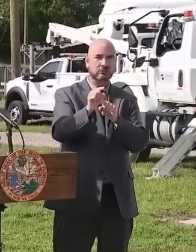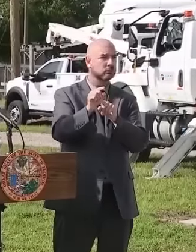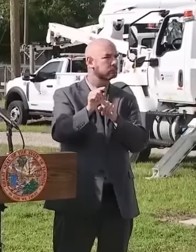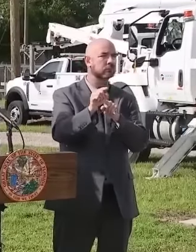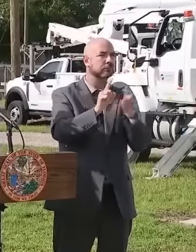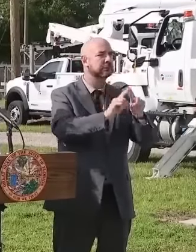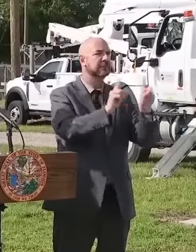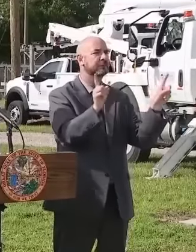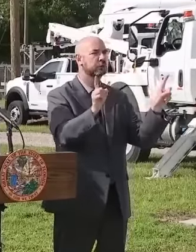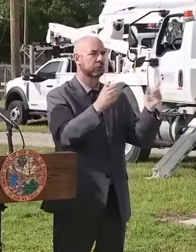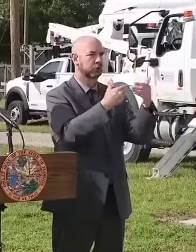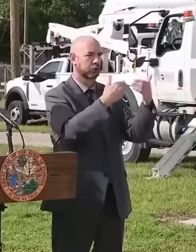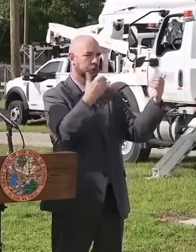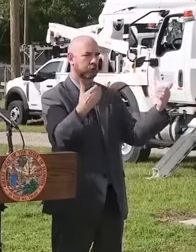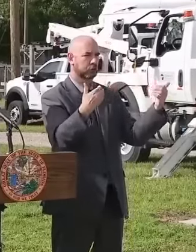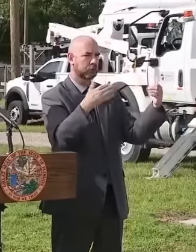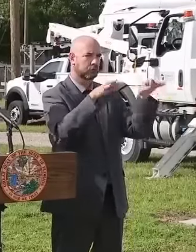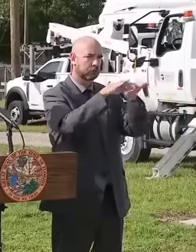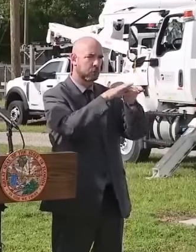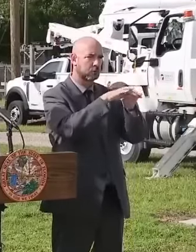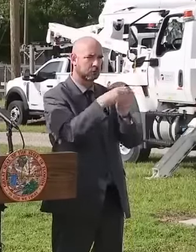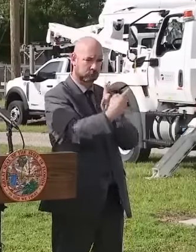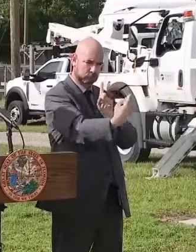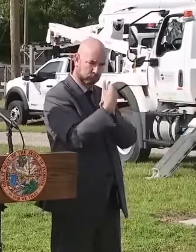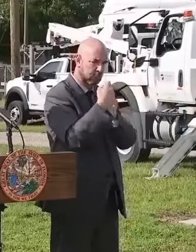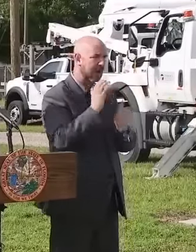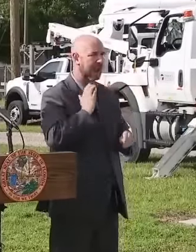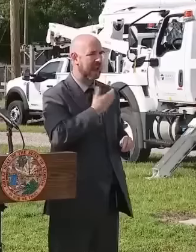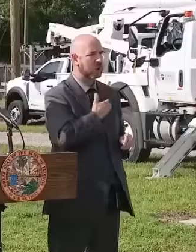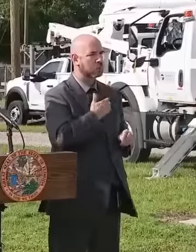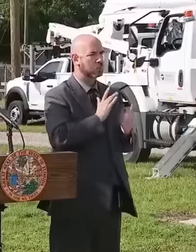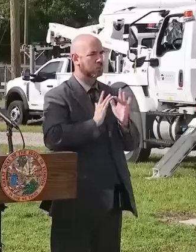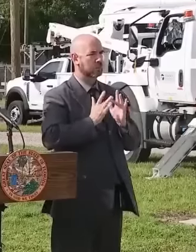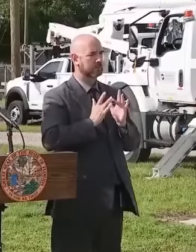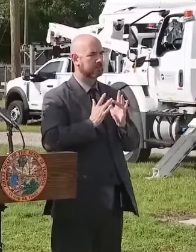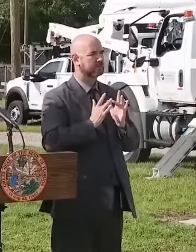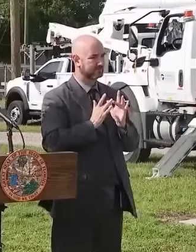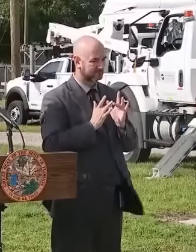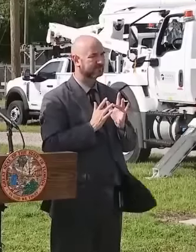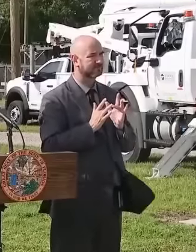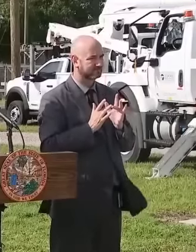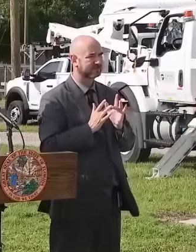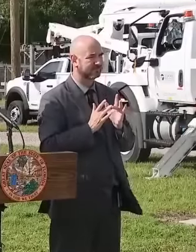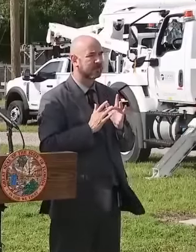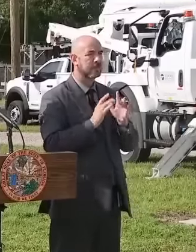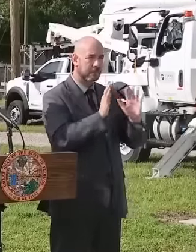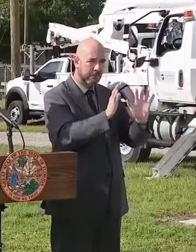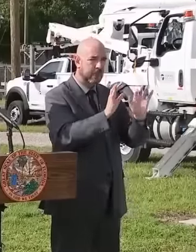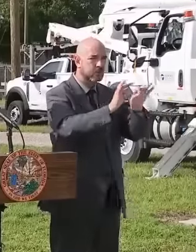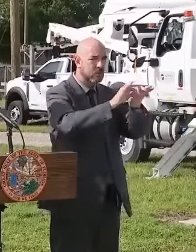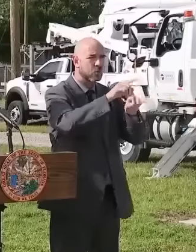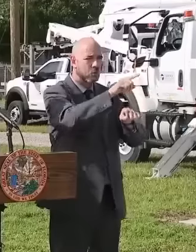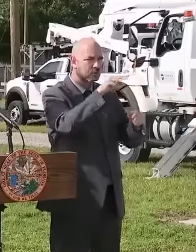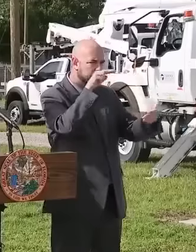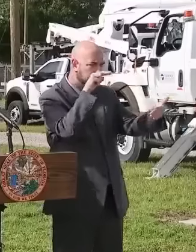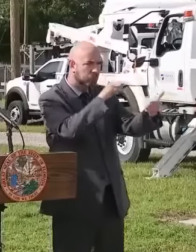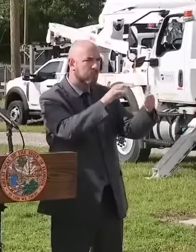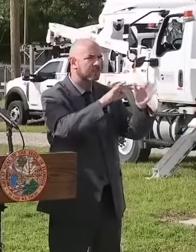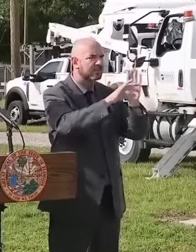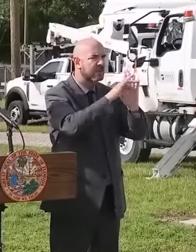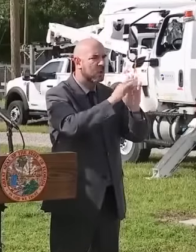you go to our website, we link you to whatever that is. Make sure you look for evacuation zone in a letter.